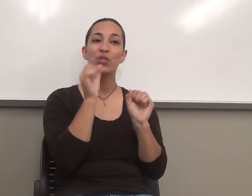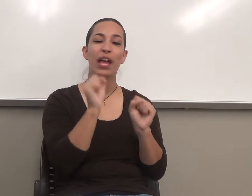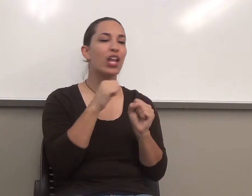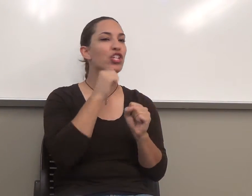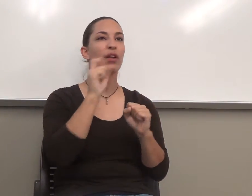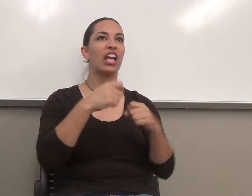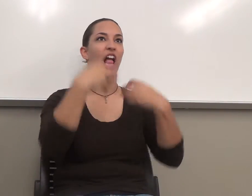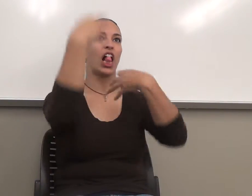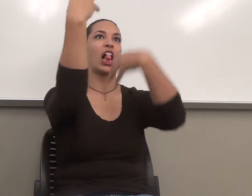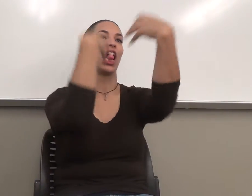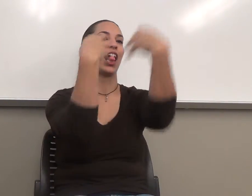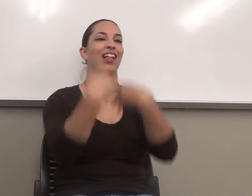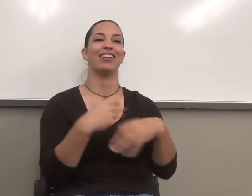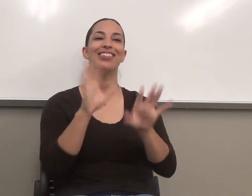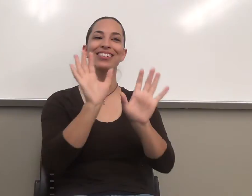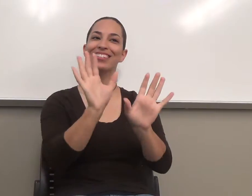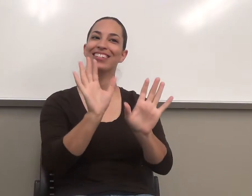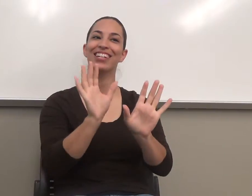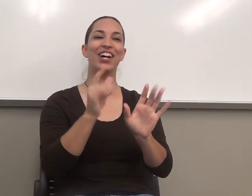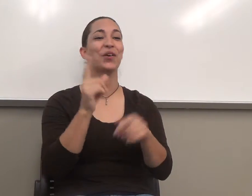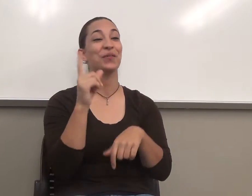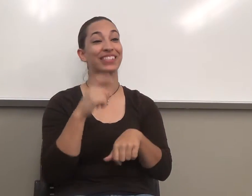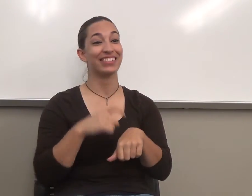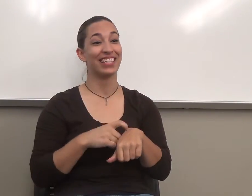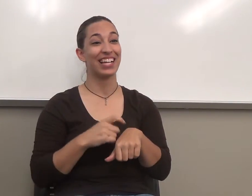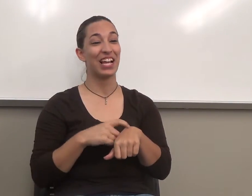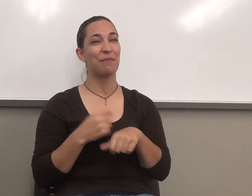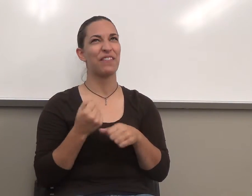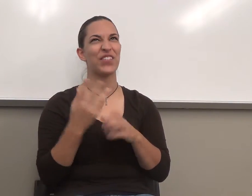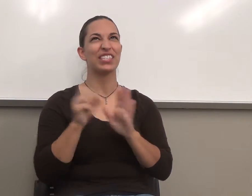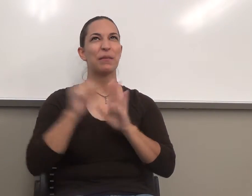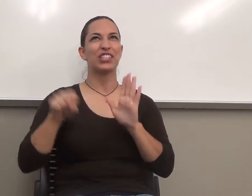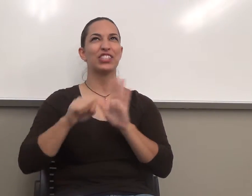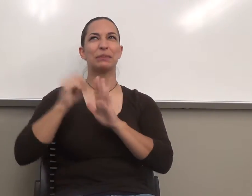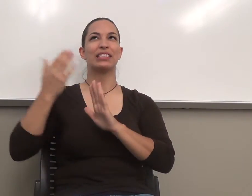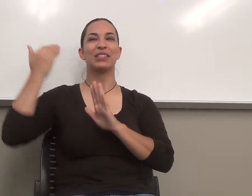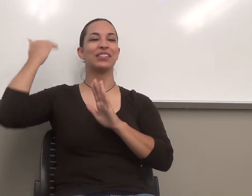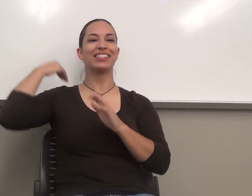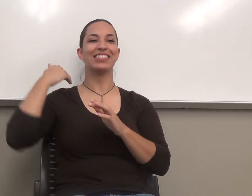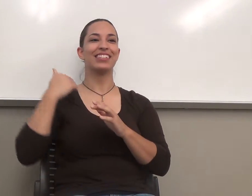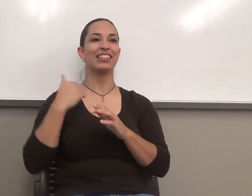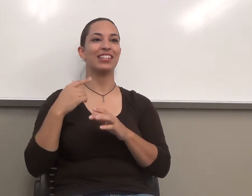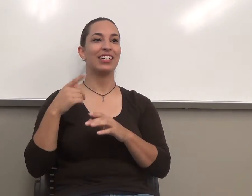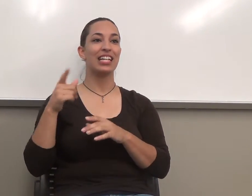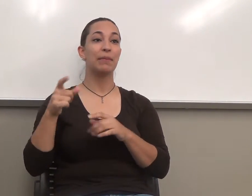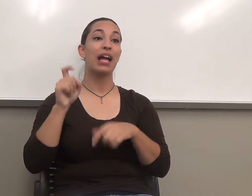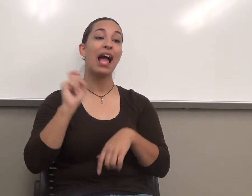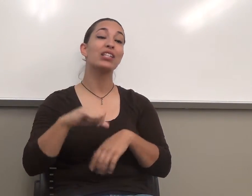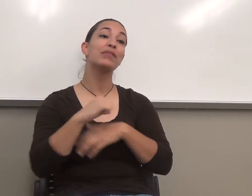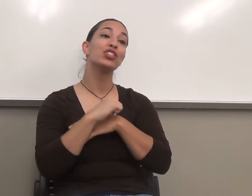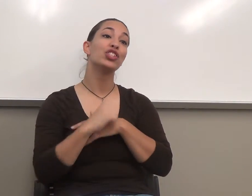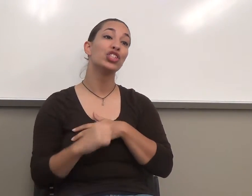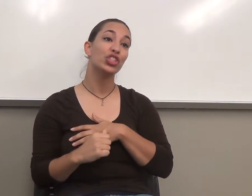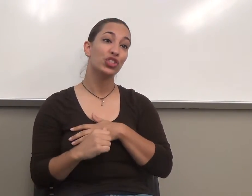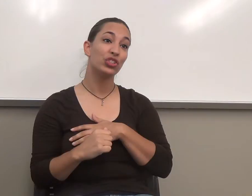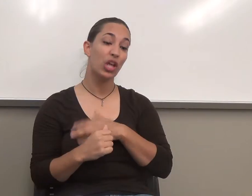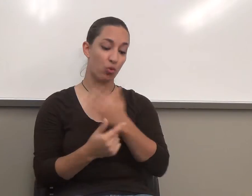detail. I had one guy a couple of semesters ago who had to have surgery on his wrist, and he sent me all these